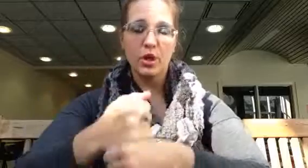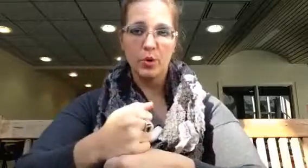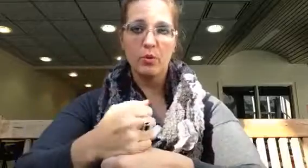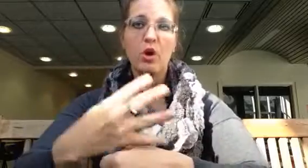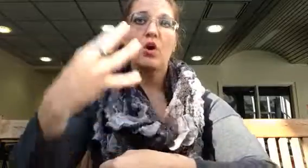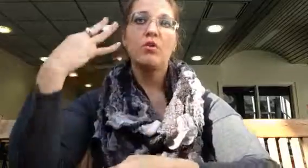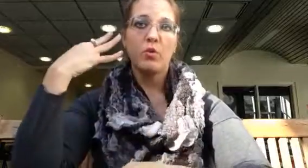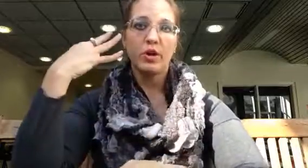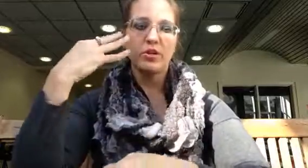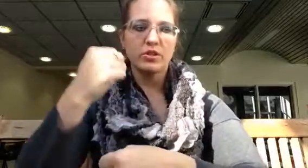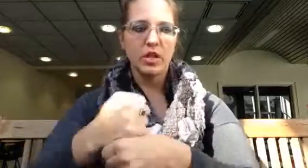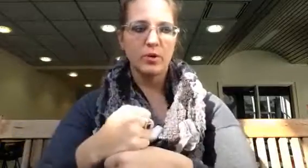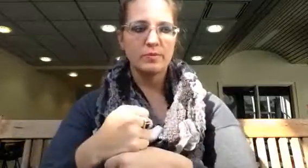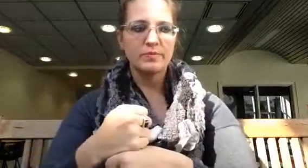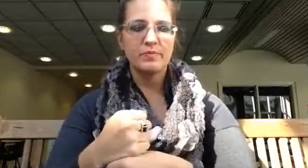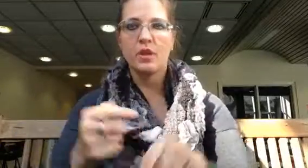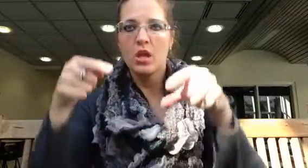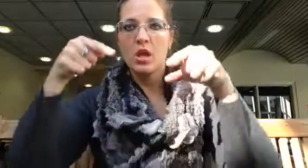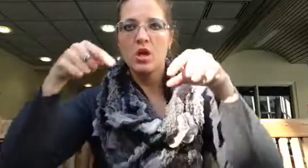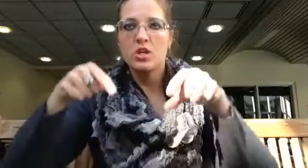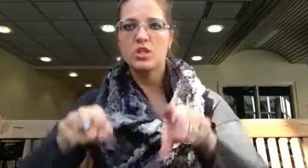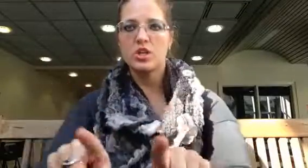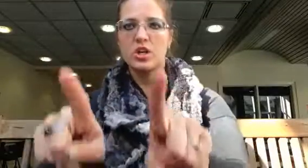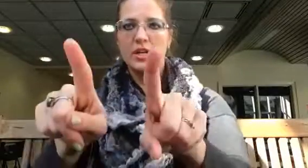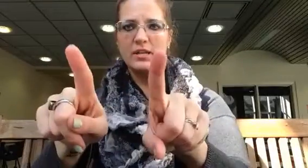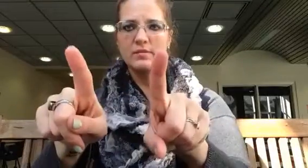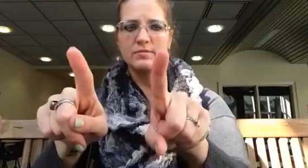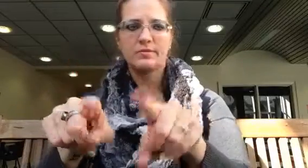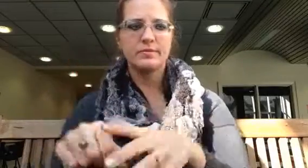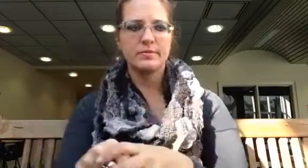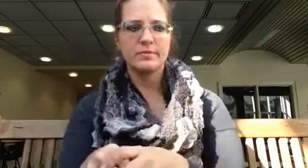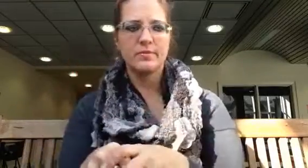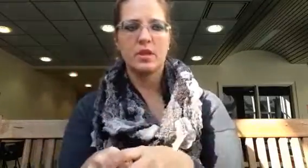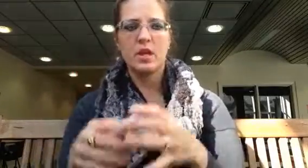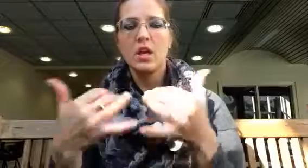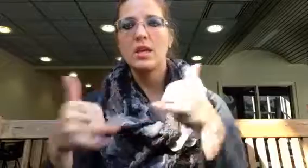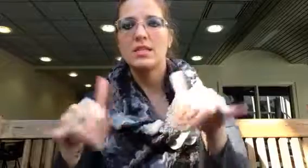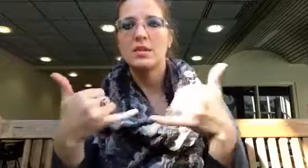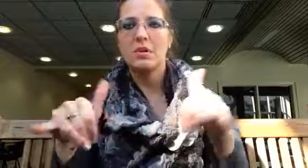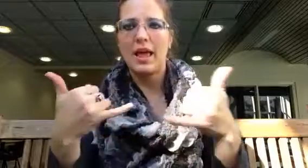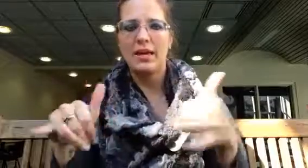ago, four years ago. During. To play.